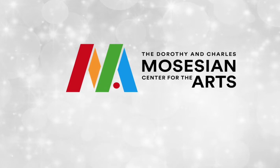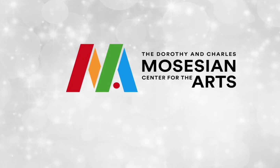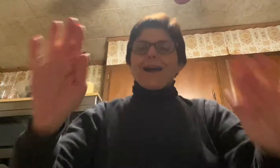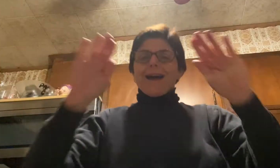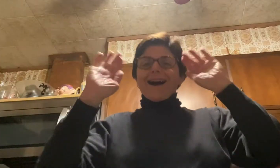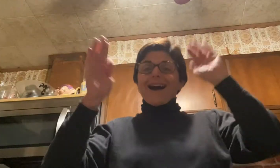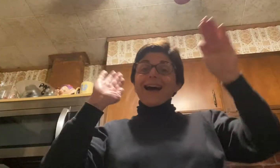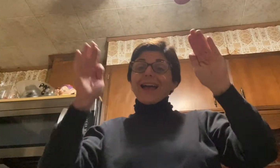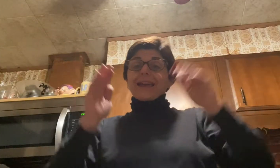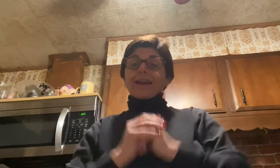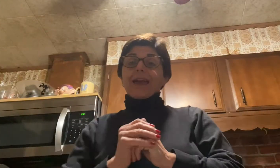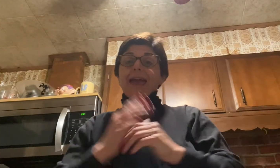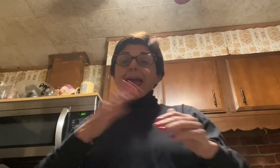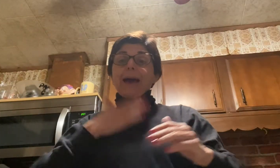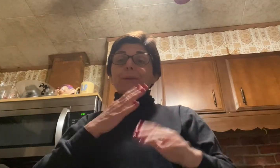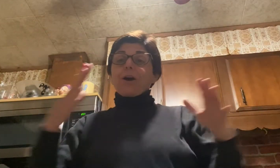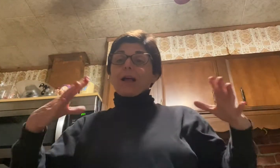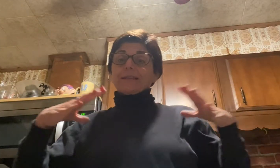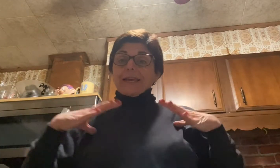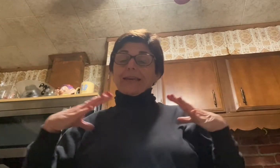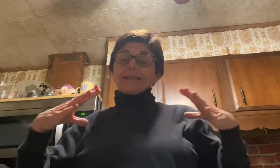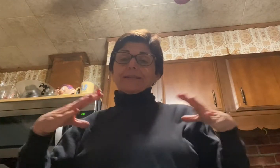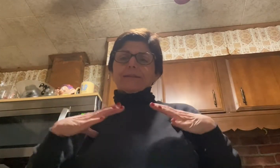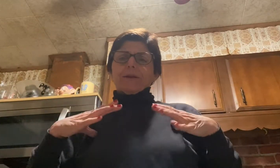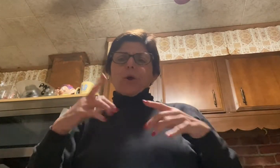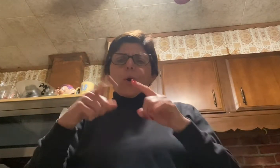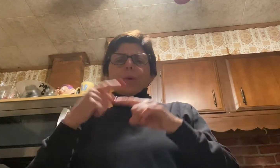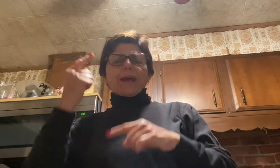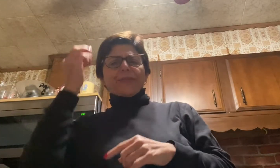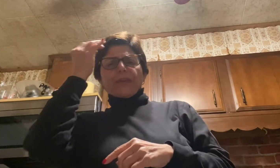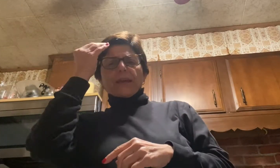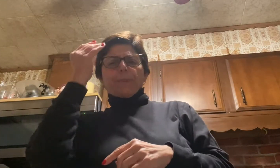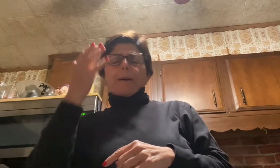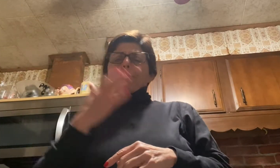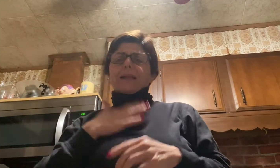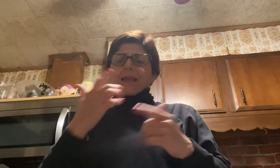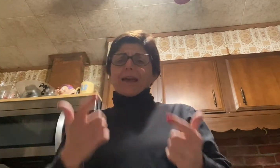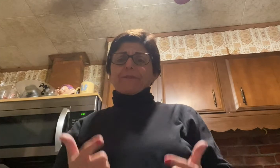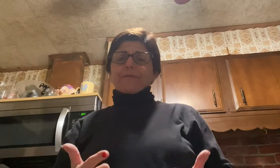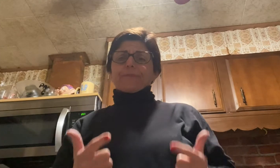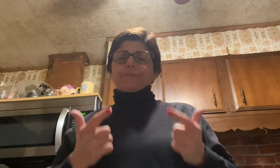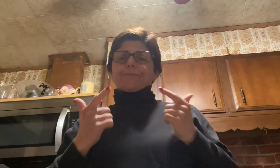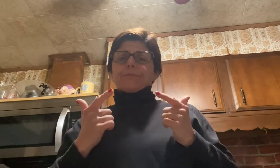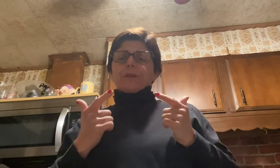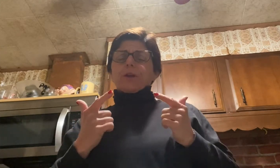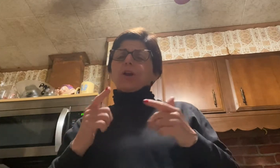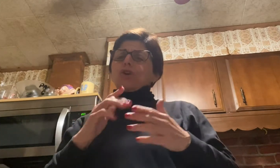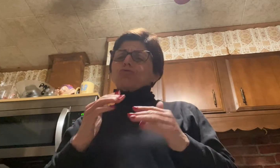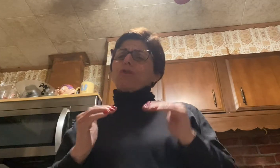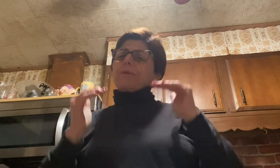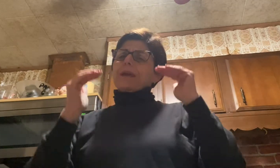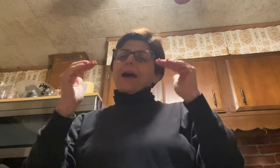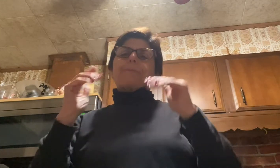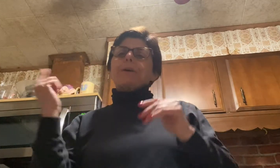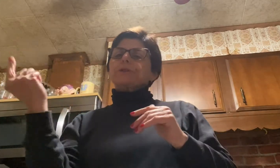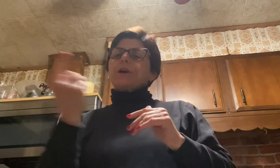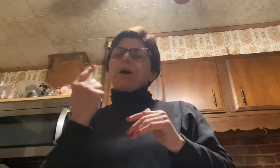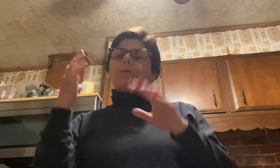Hi! Happy Holidays! When I think about my life, growing up I was always